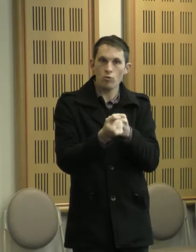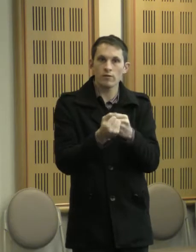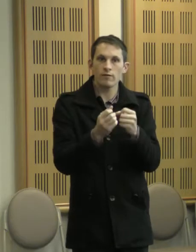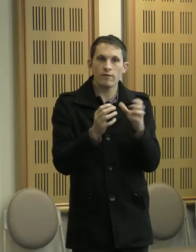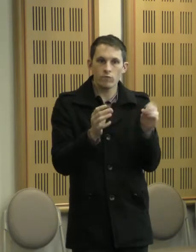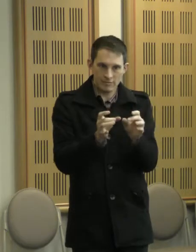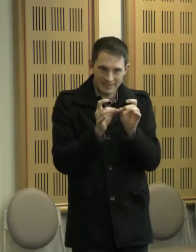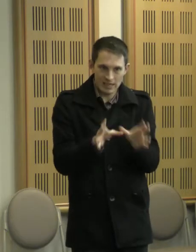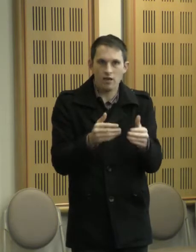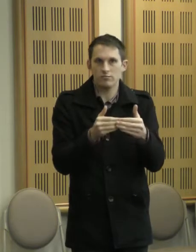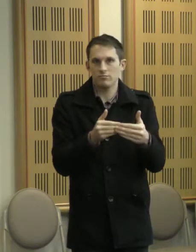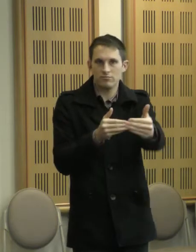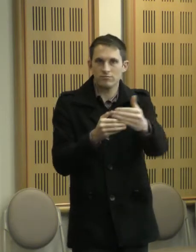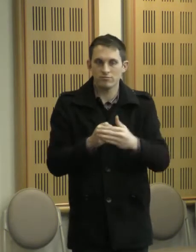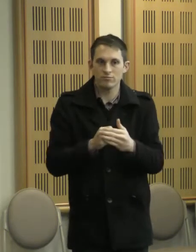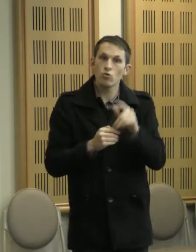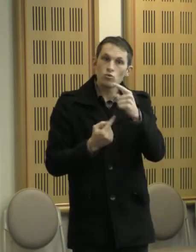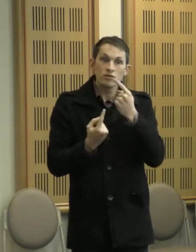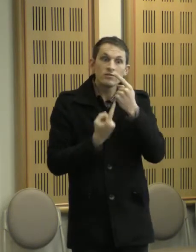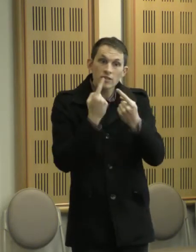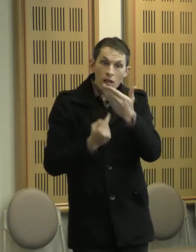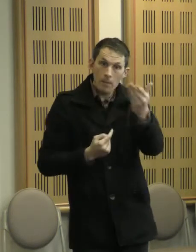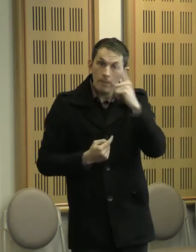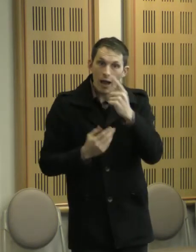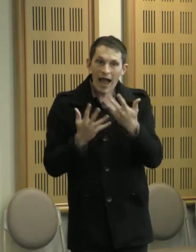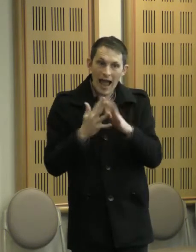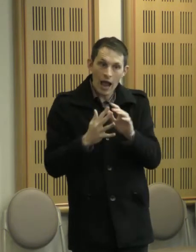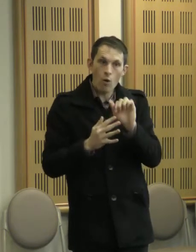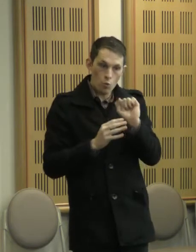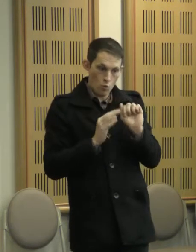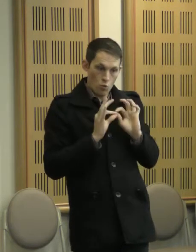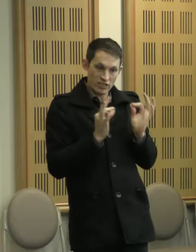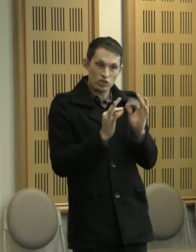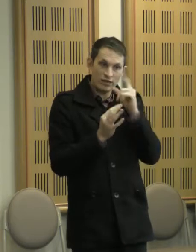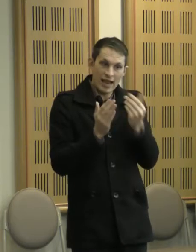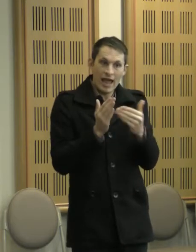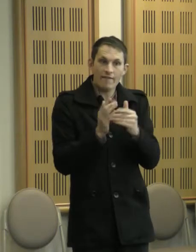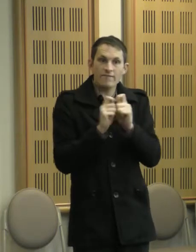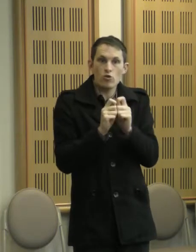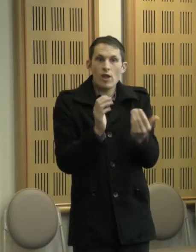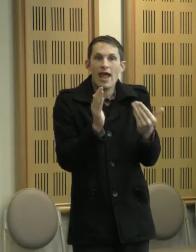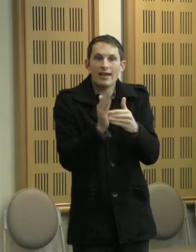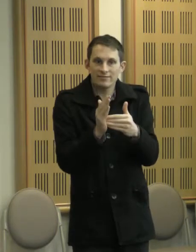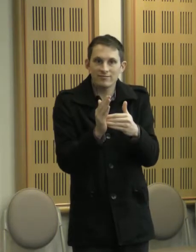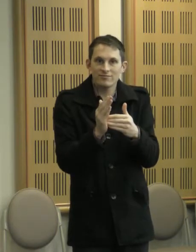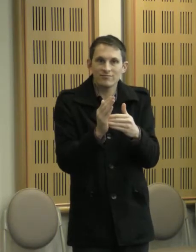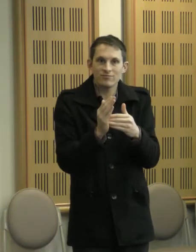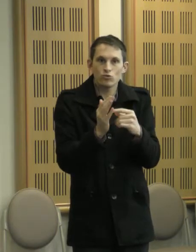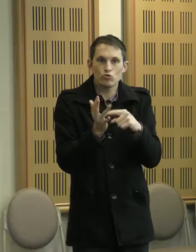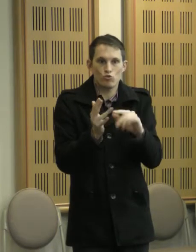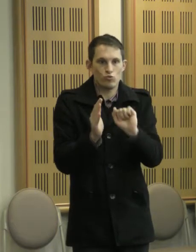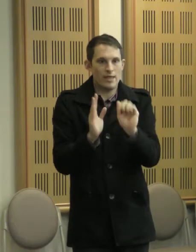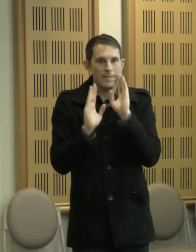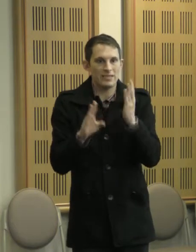Tell people how your organisation can value add to the amazing work that's already being done at the co-op in really